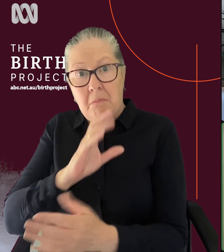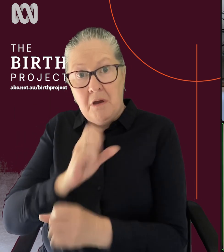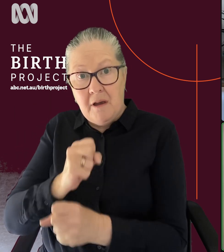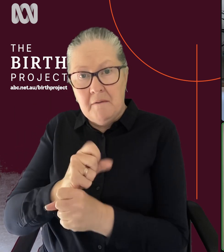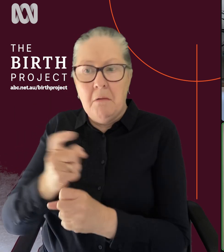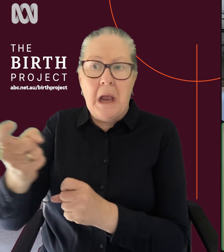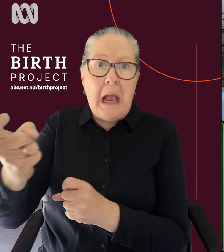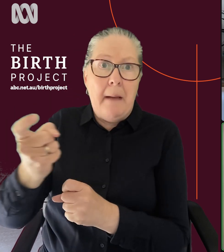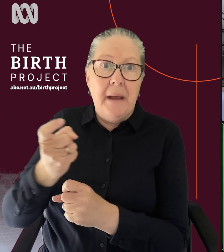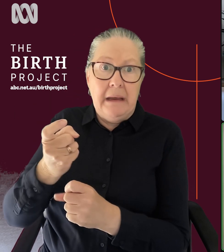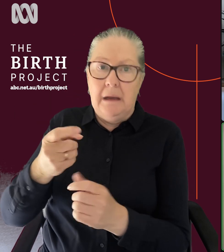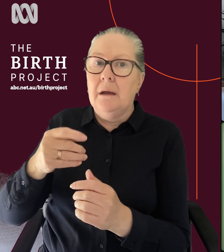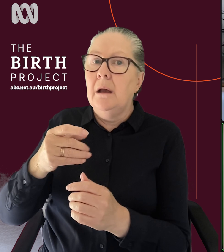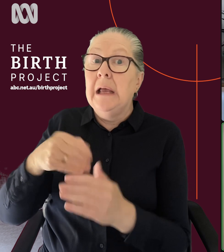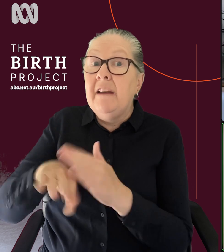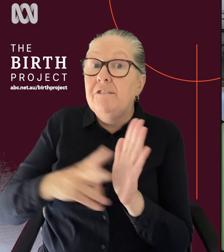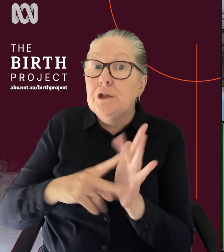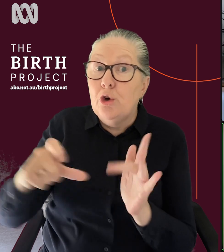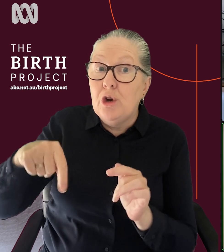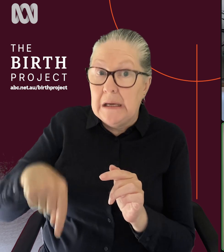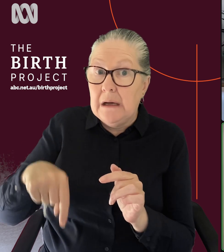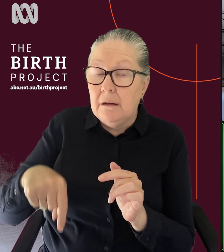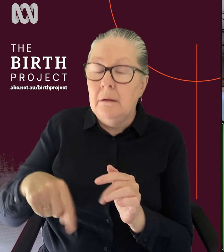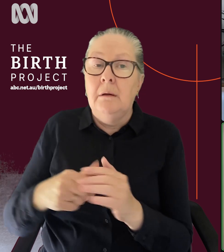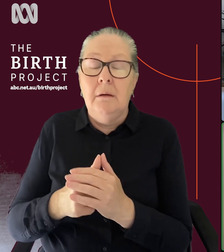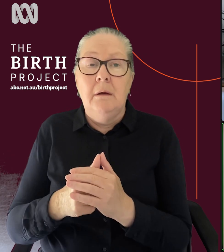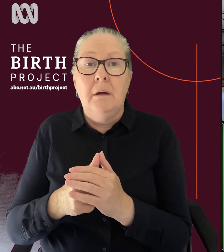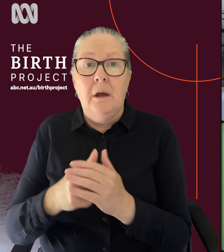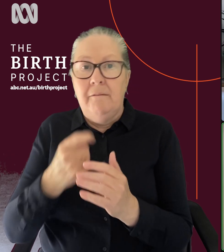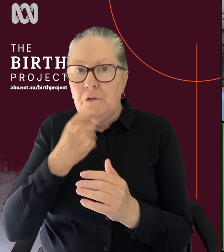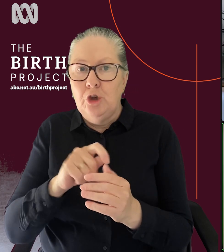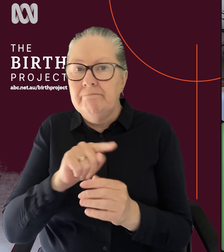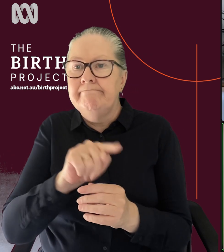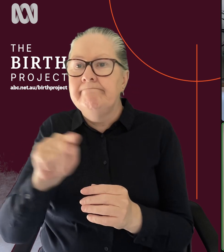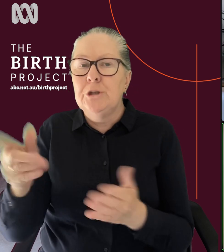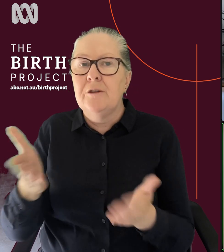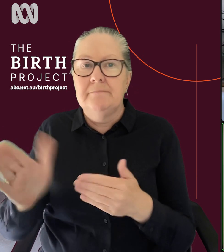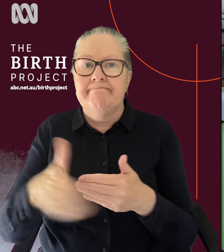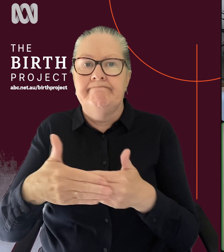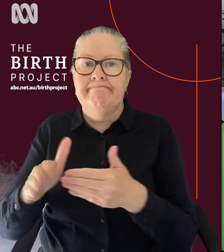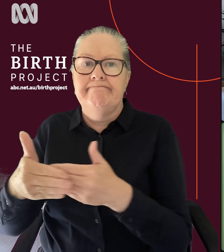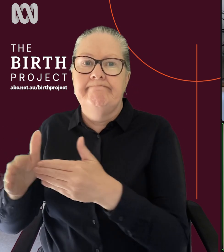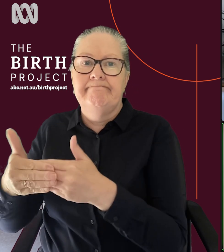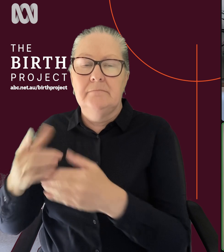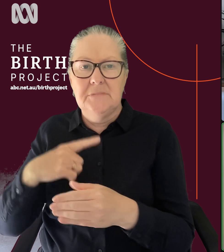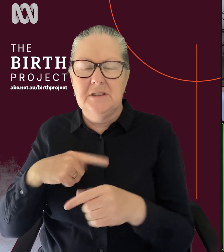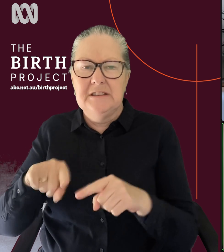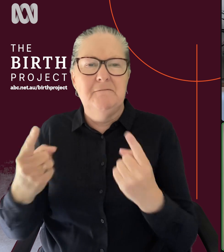up. In Victoria, where I'm based, we had a few closed down over COVID just for a number of policy reasons, but they're